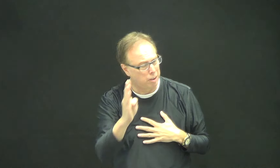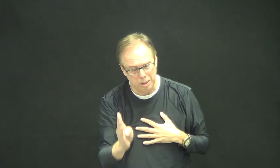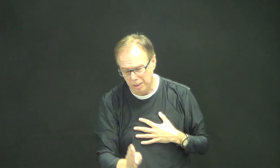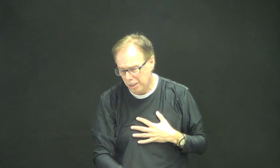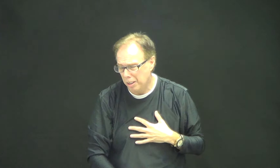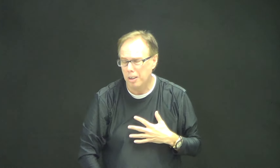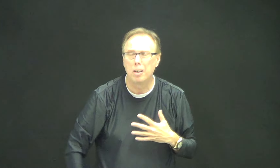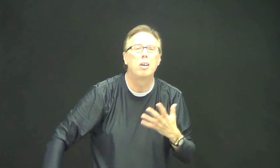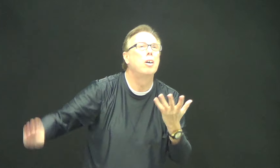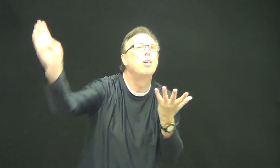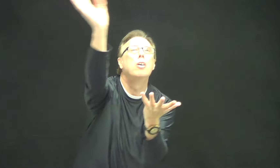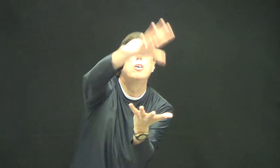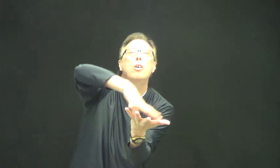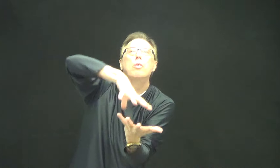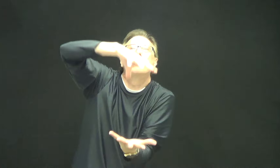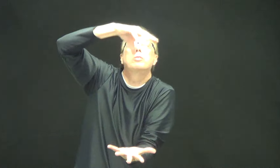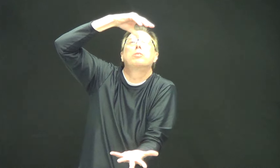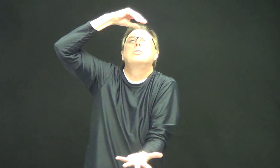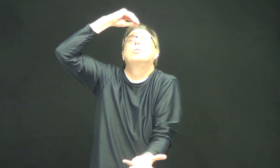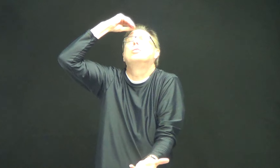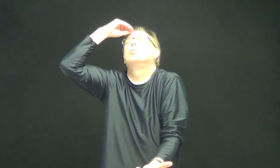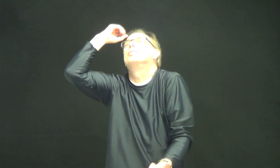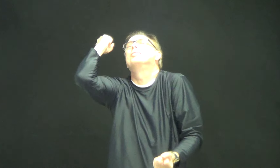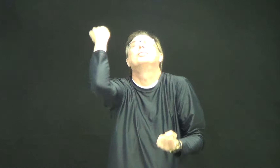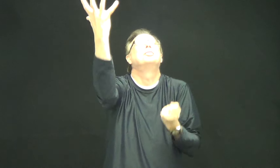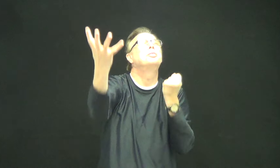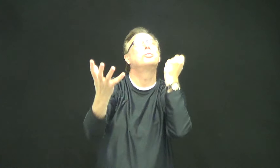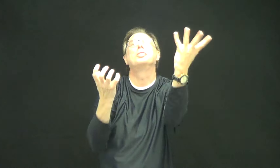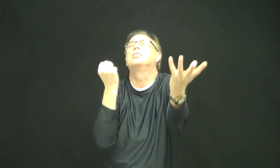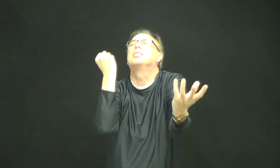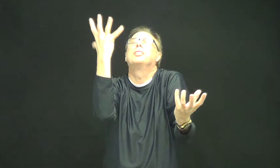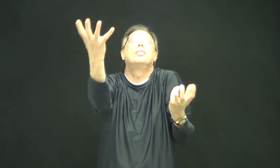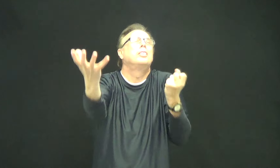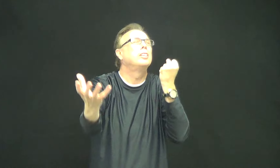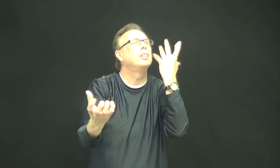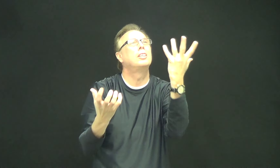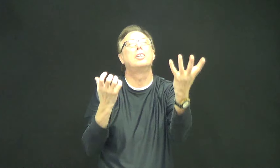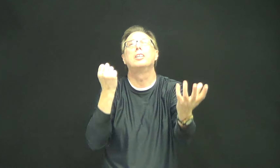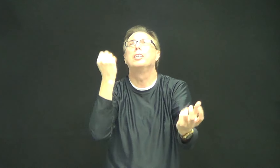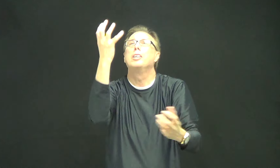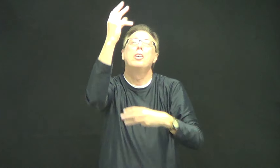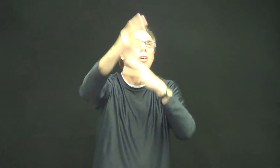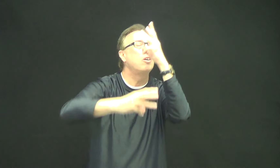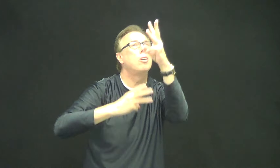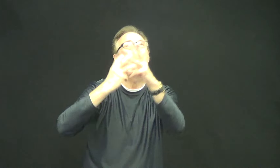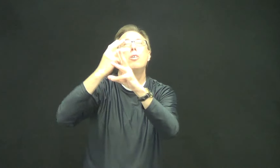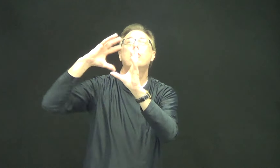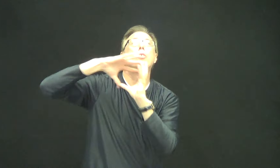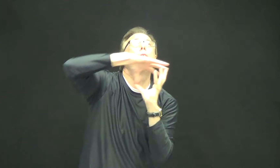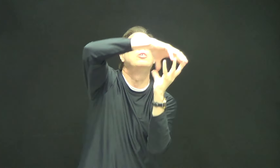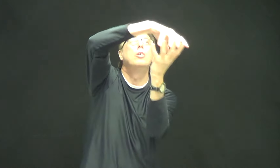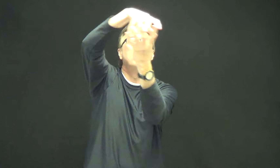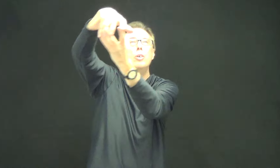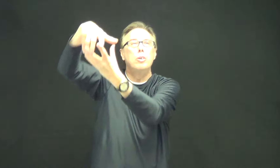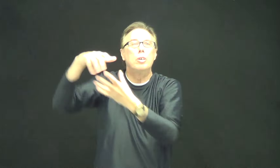Once we learn to speak and give, all the world will